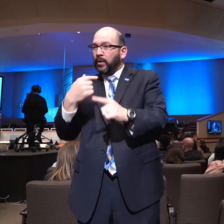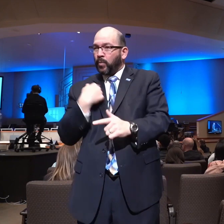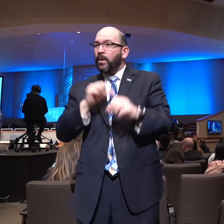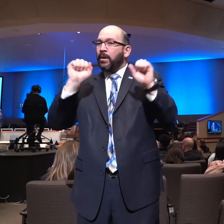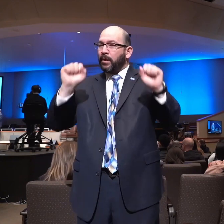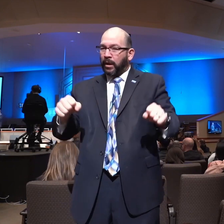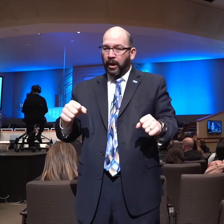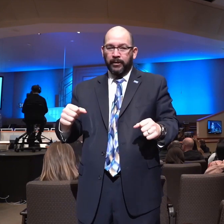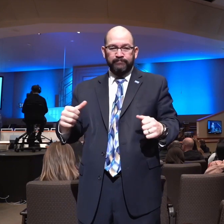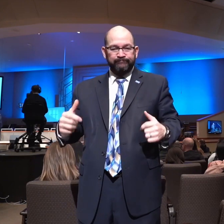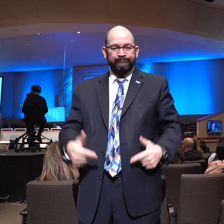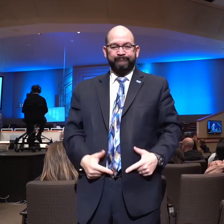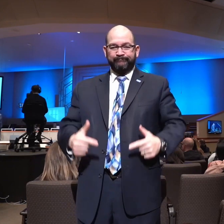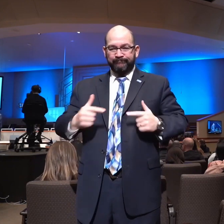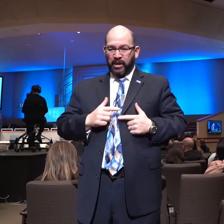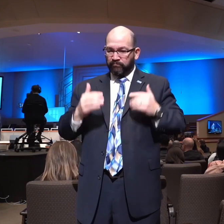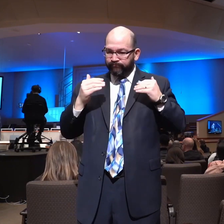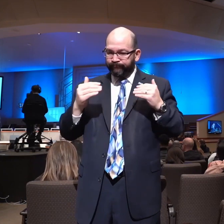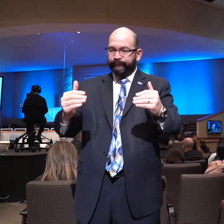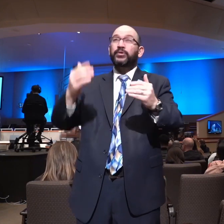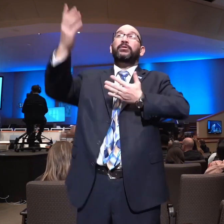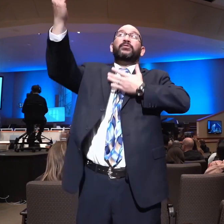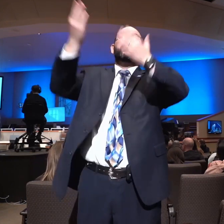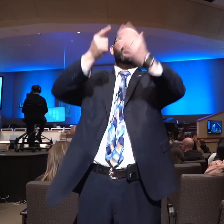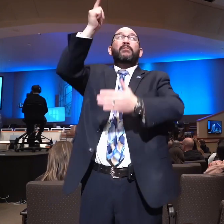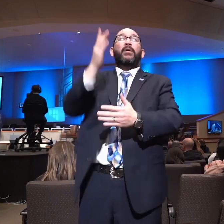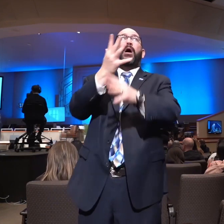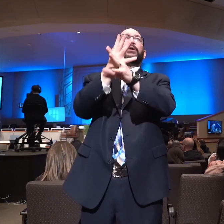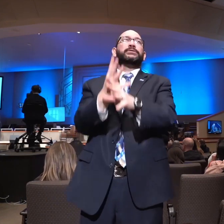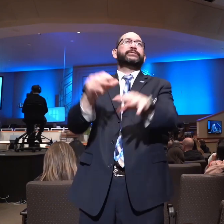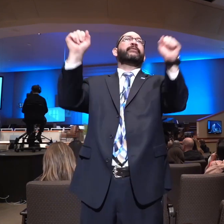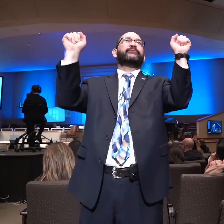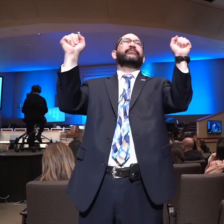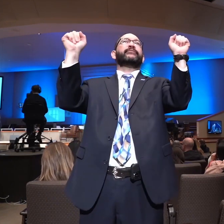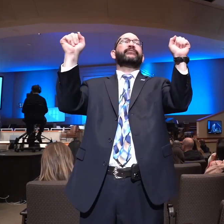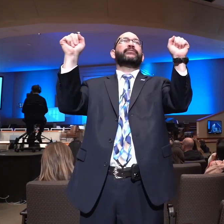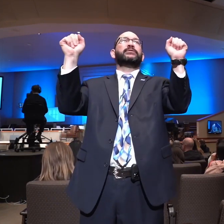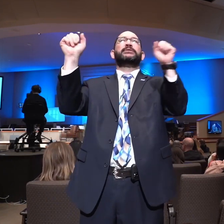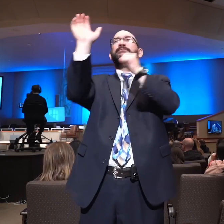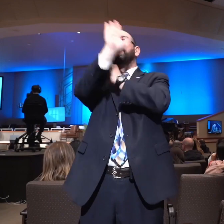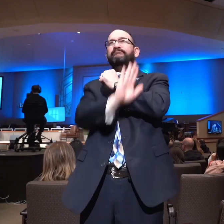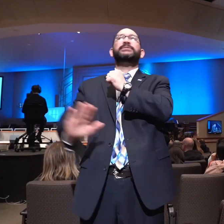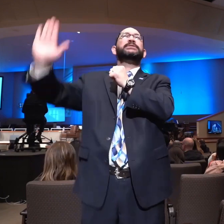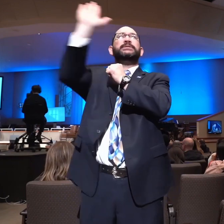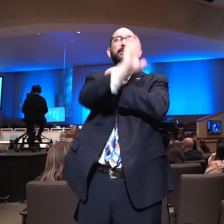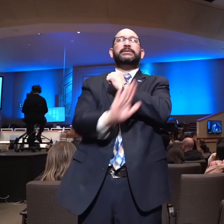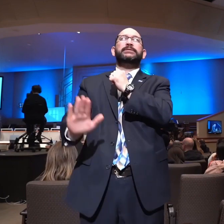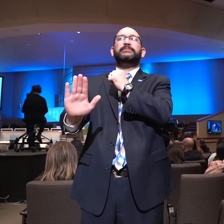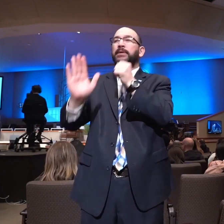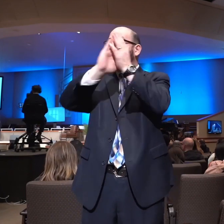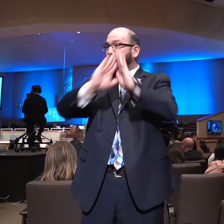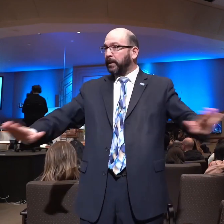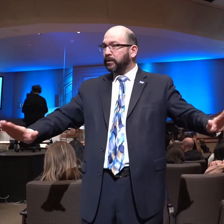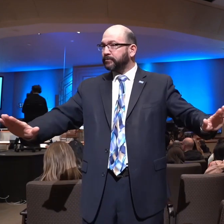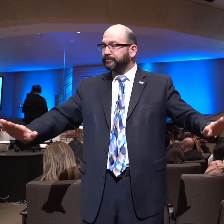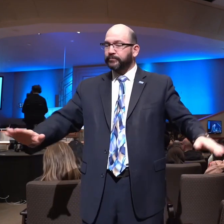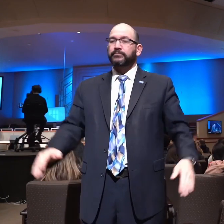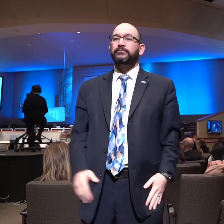serving God peaceably and safely that we might have quiet, that we might have peace. Wiersbe said, prayer helps to maintain